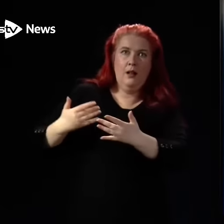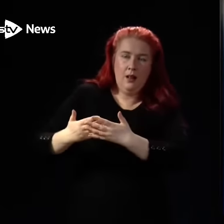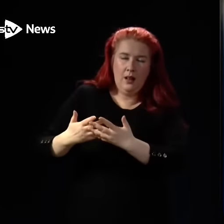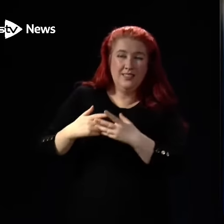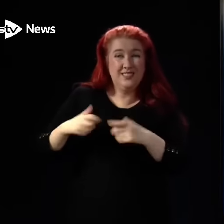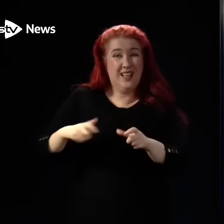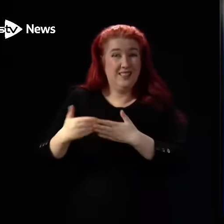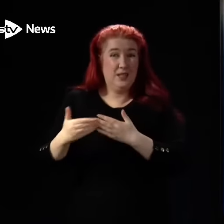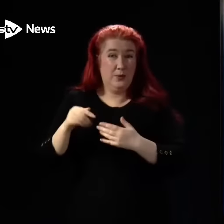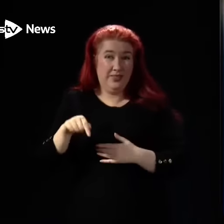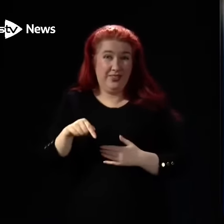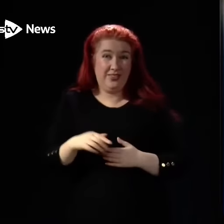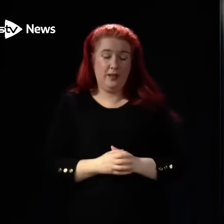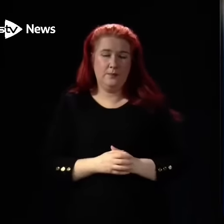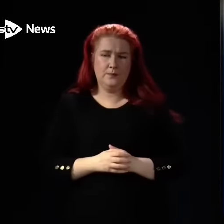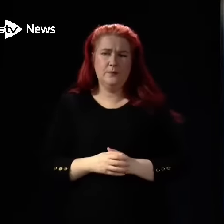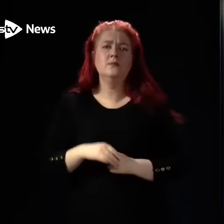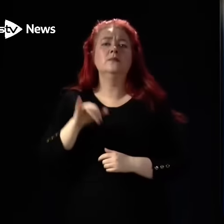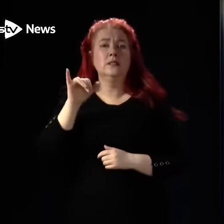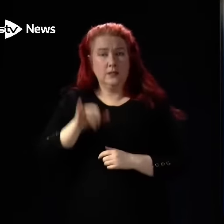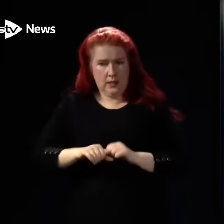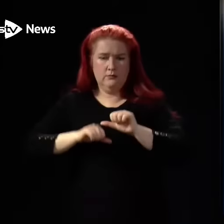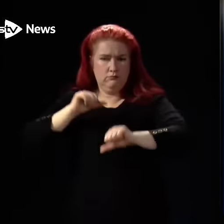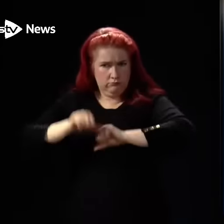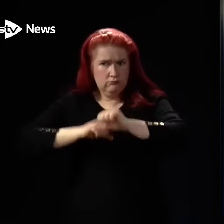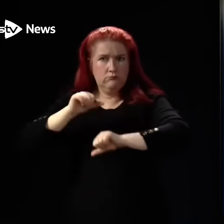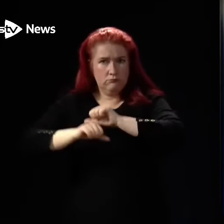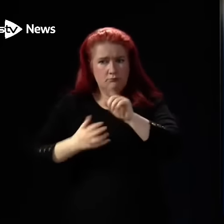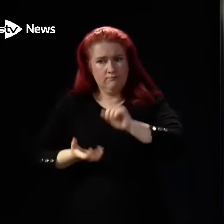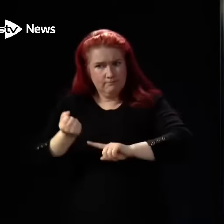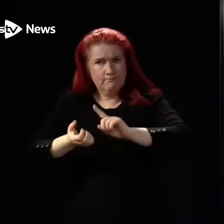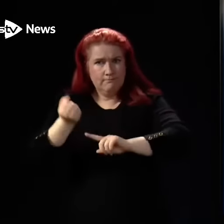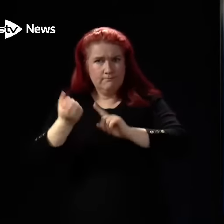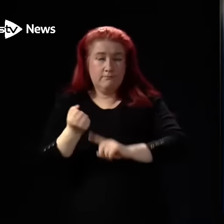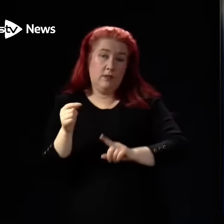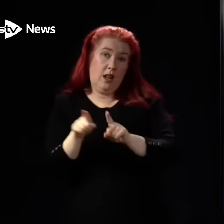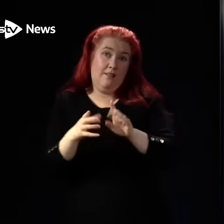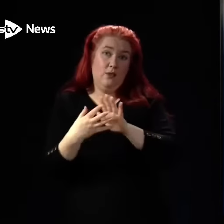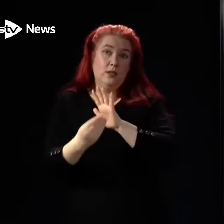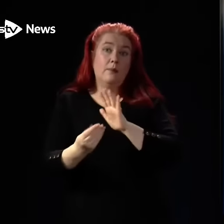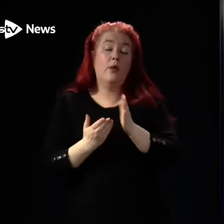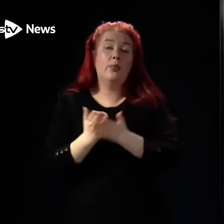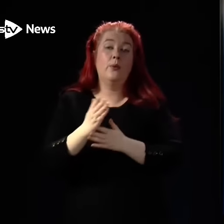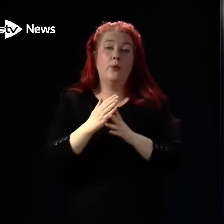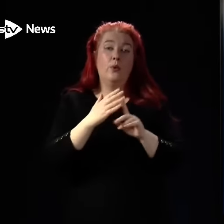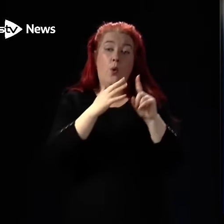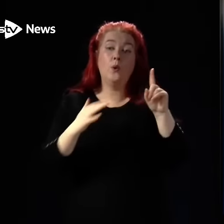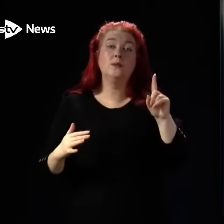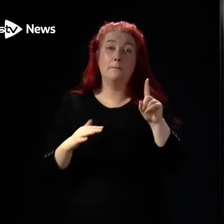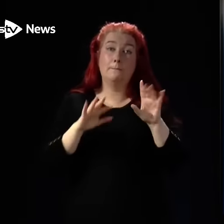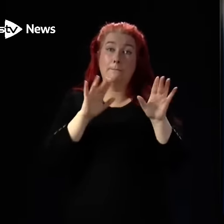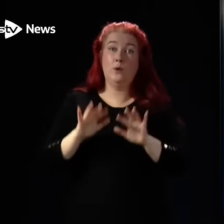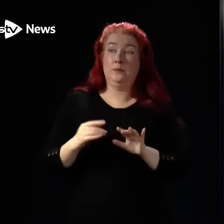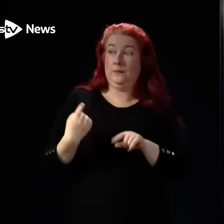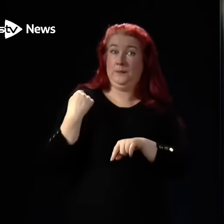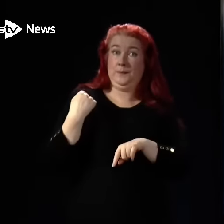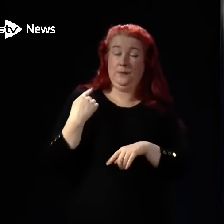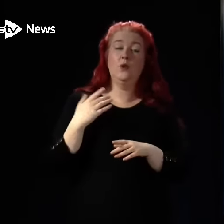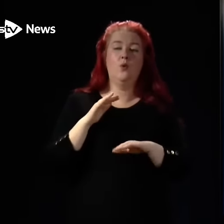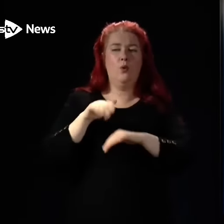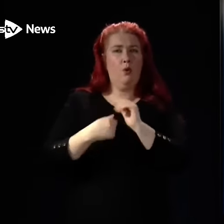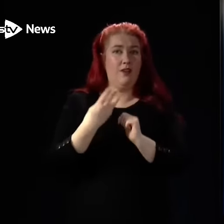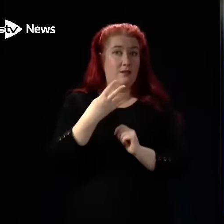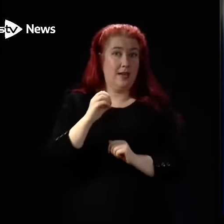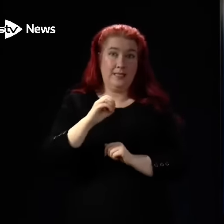to say that progress is being made here for example over the autumn more than 90% of operations were